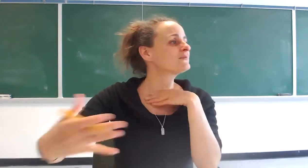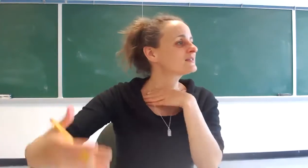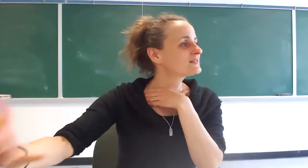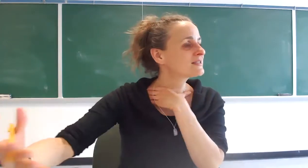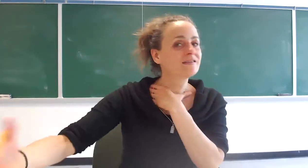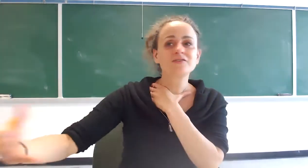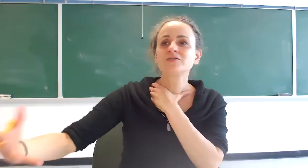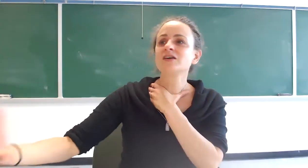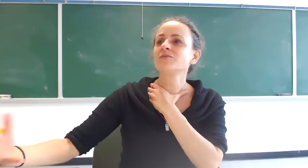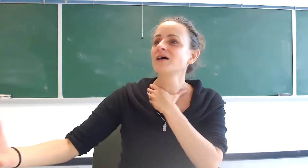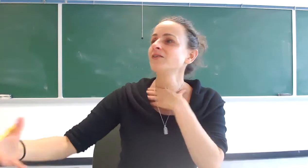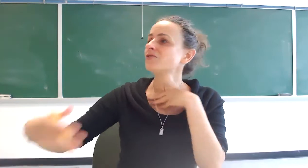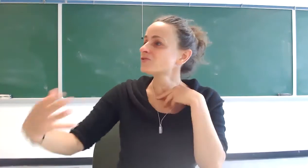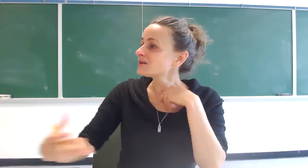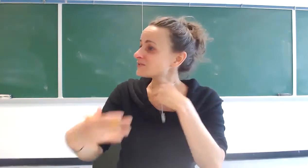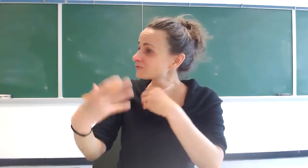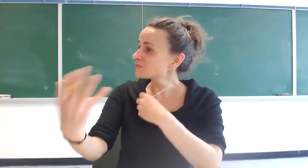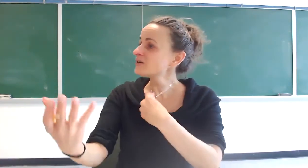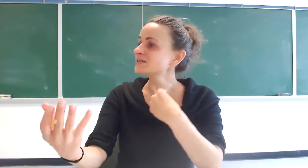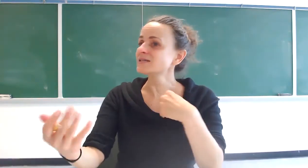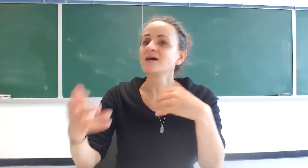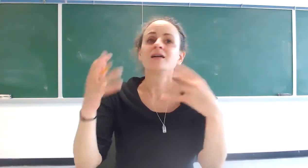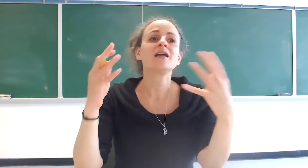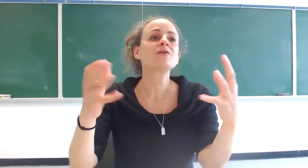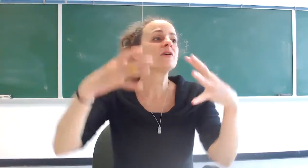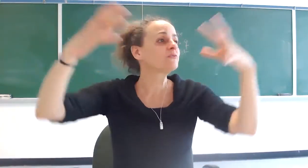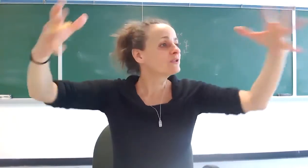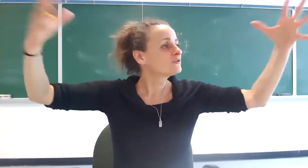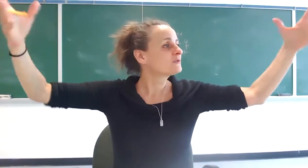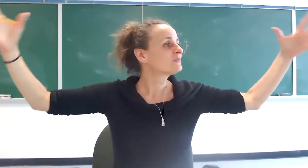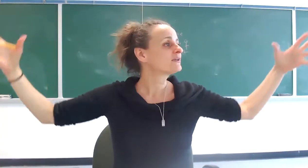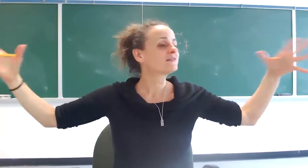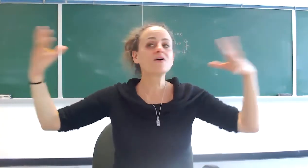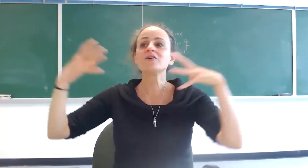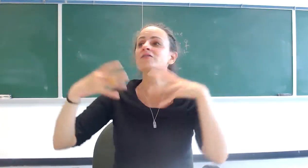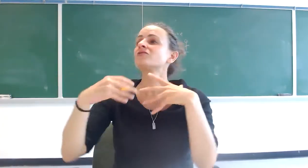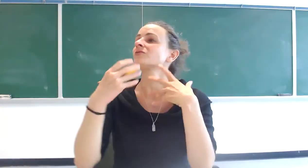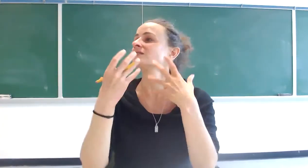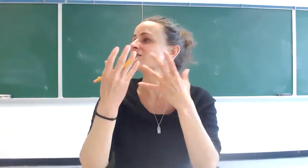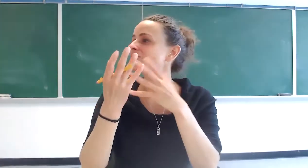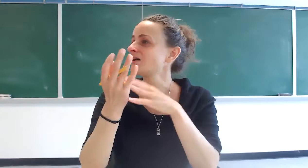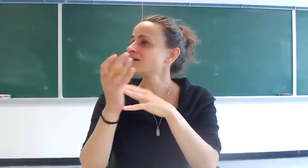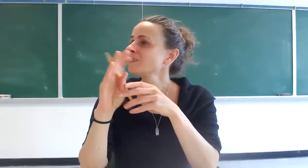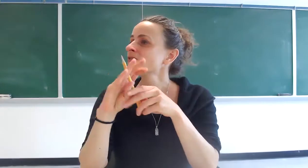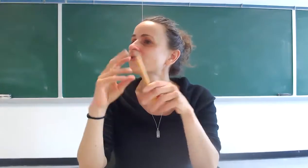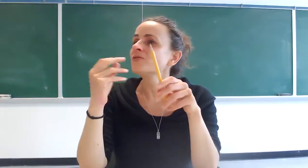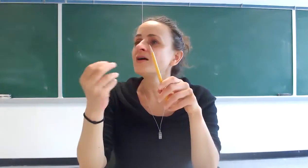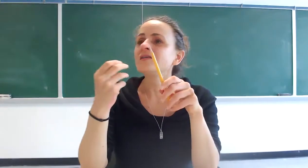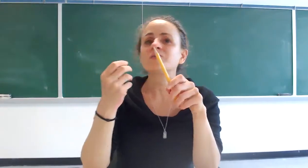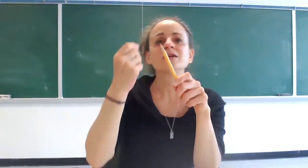in the sand that you left behind are a trace of your presence likewise we human beings are the trace of god through us we